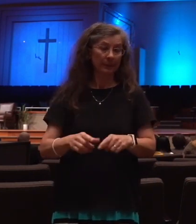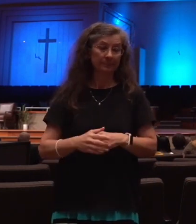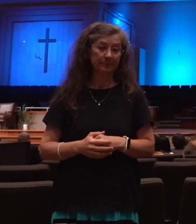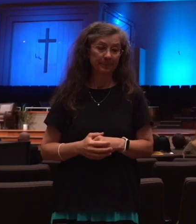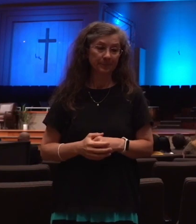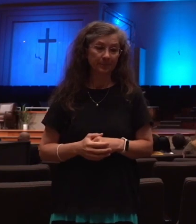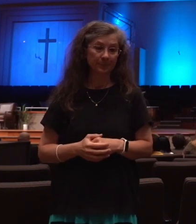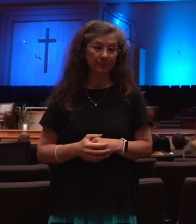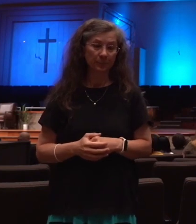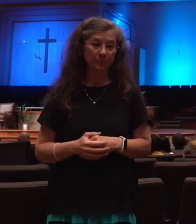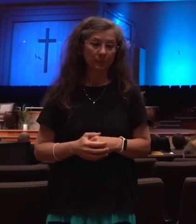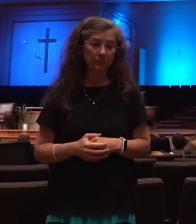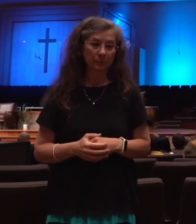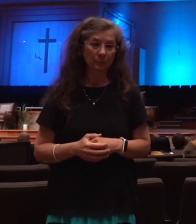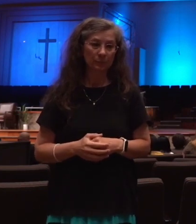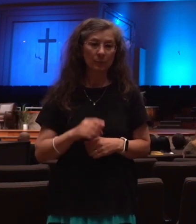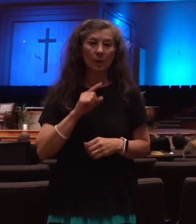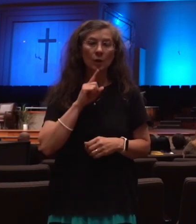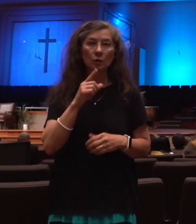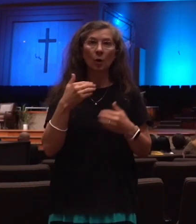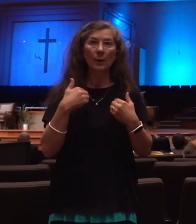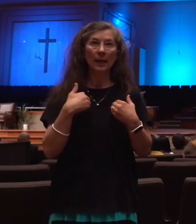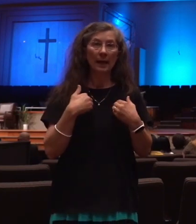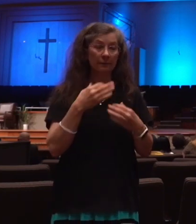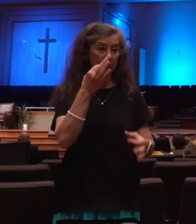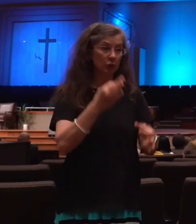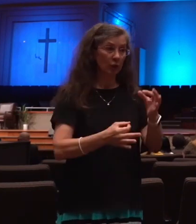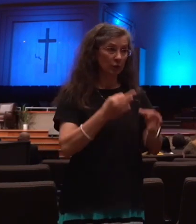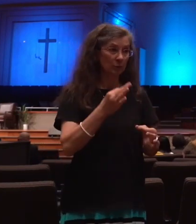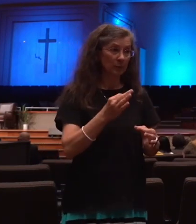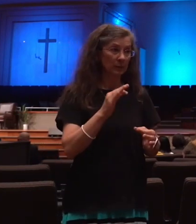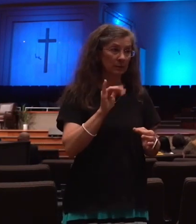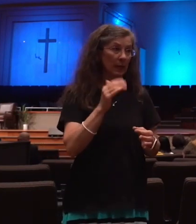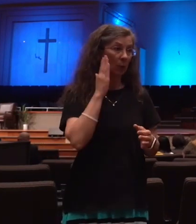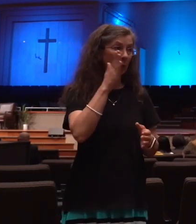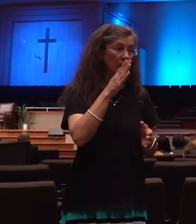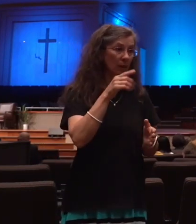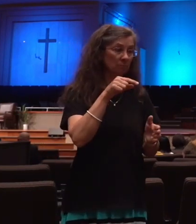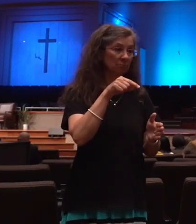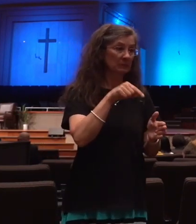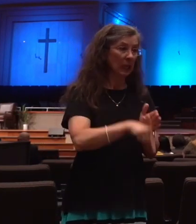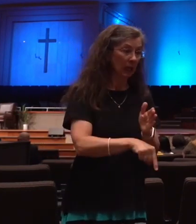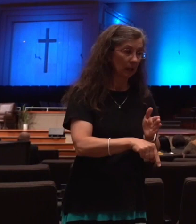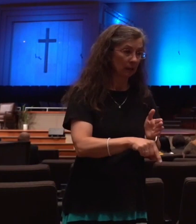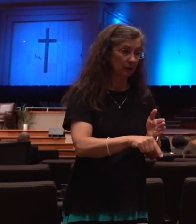So we have life-ending judgments. We have environmental devastations.